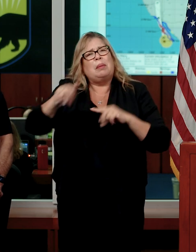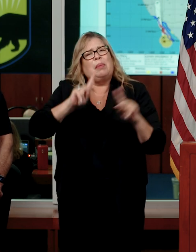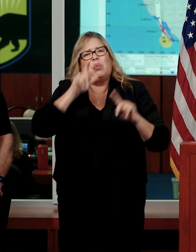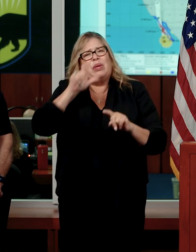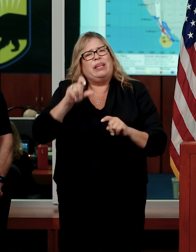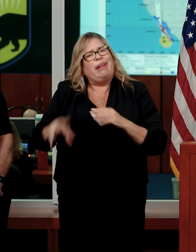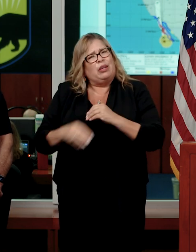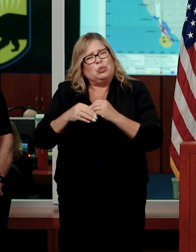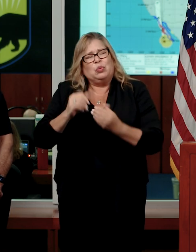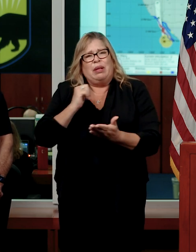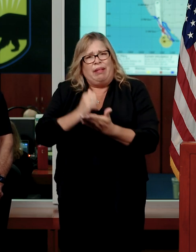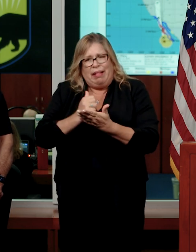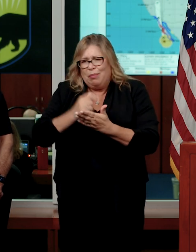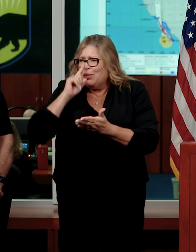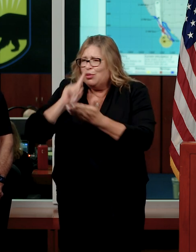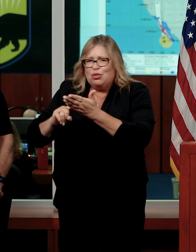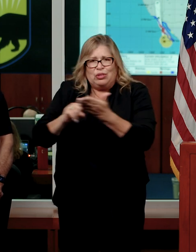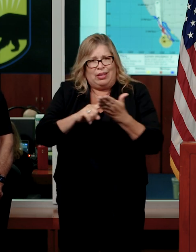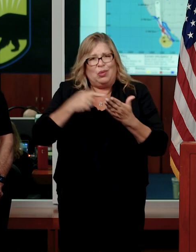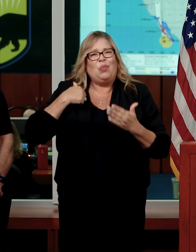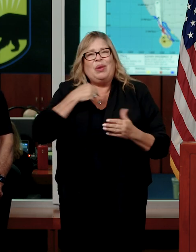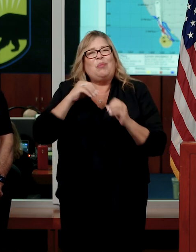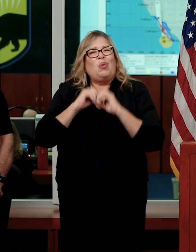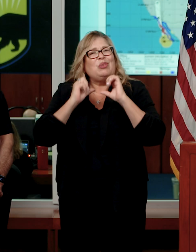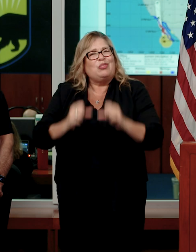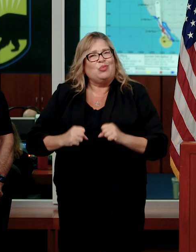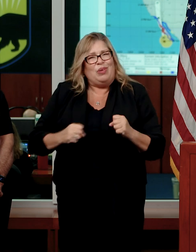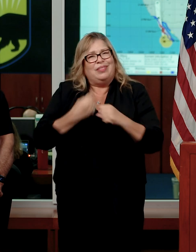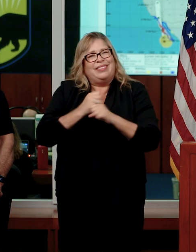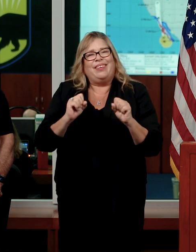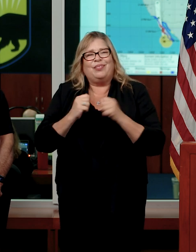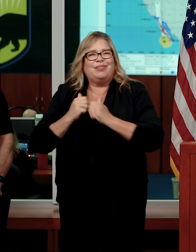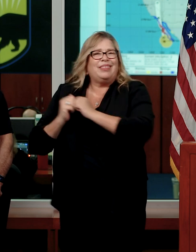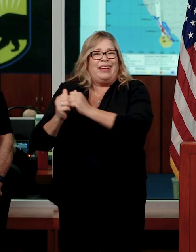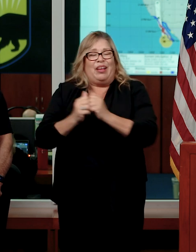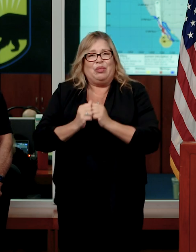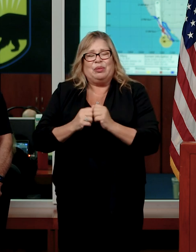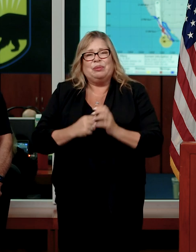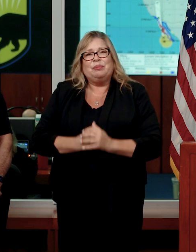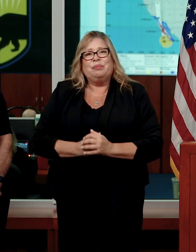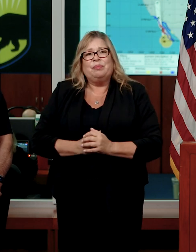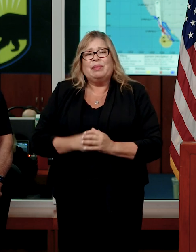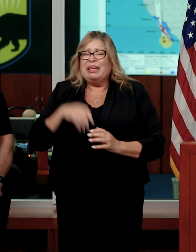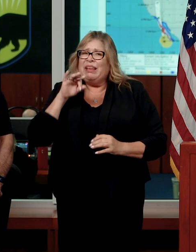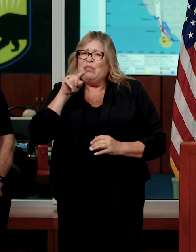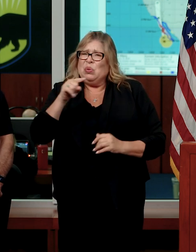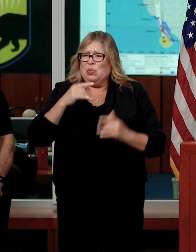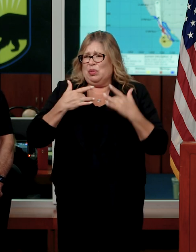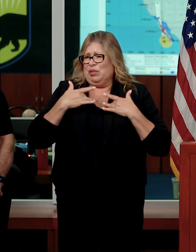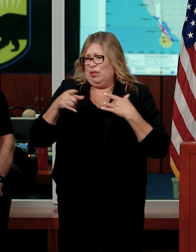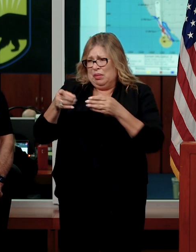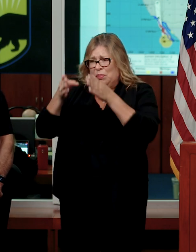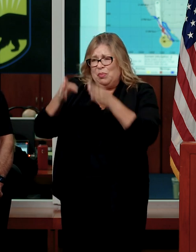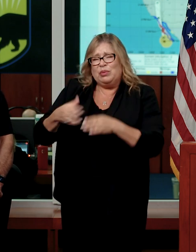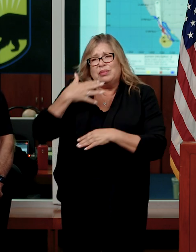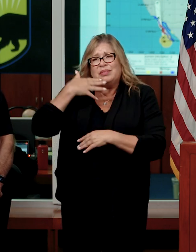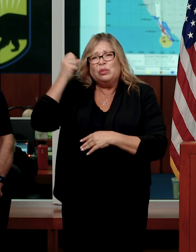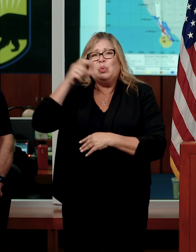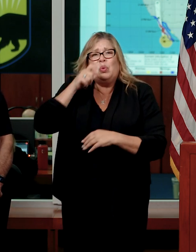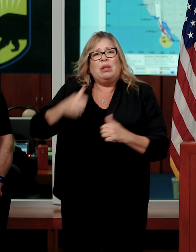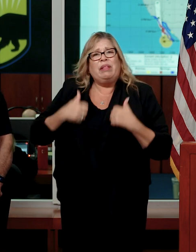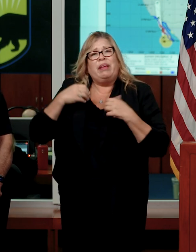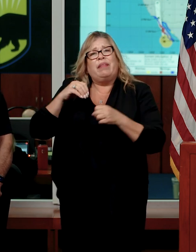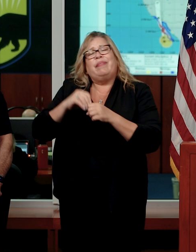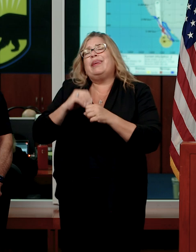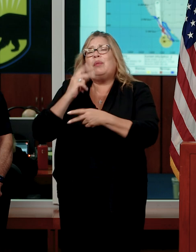absolutely stronger together. If you are concerned about the well-being of a loved one residing in one of the state's long-term care facilities,